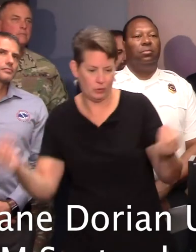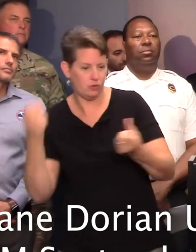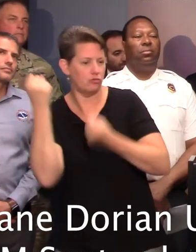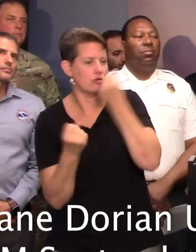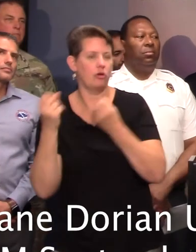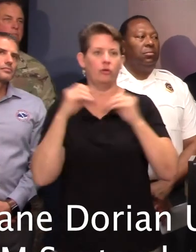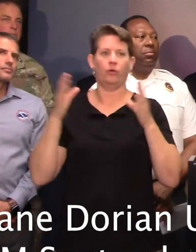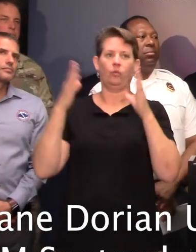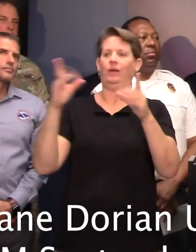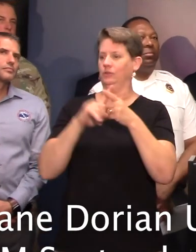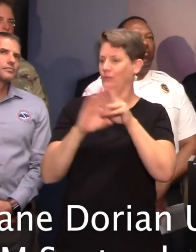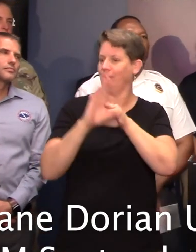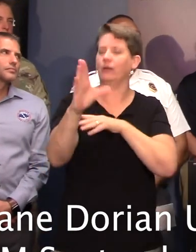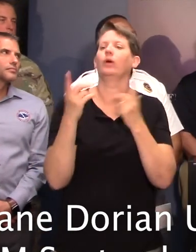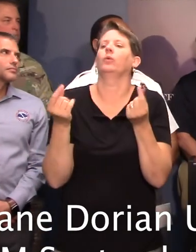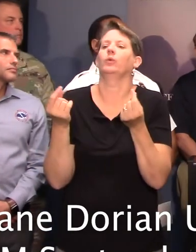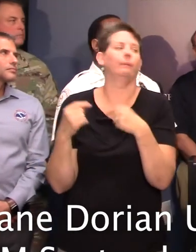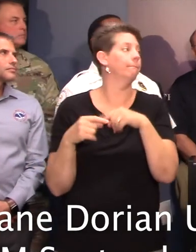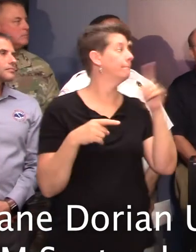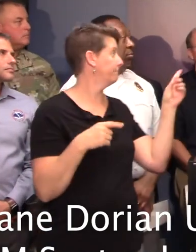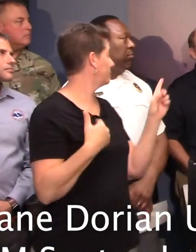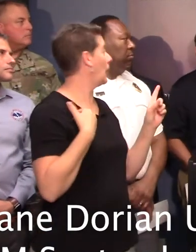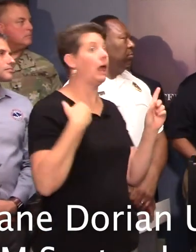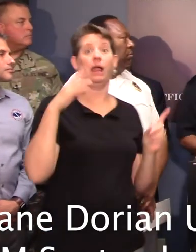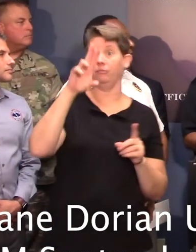transportation to evacuate from these areas? There are buses.